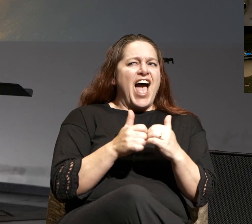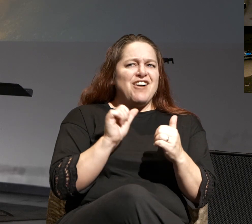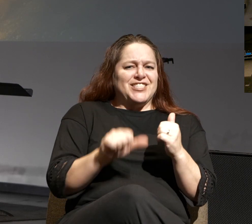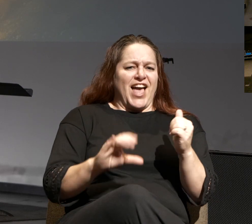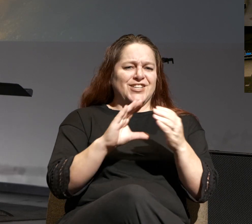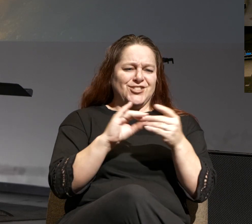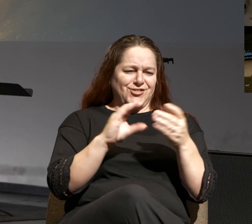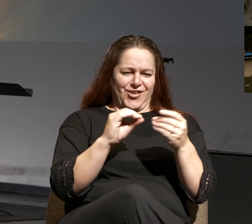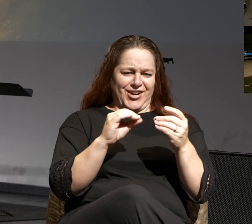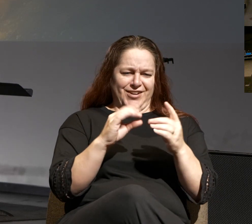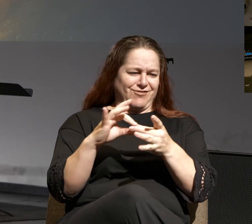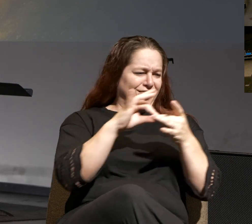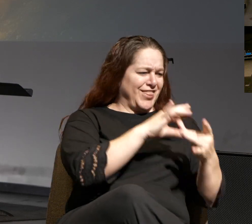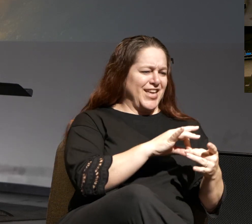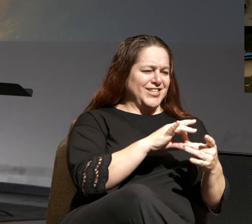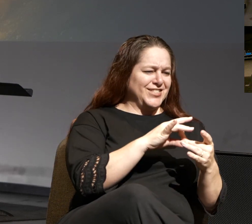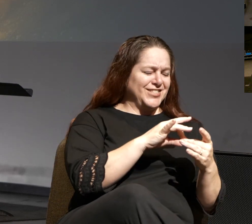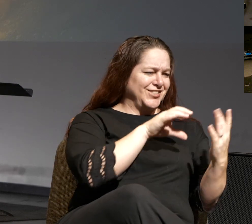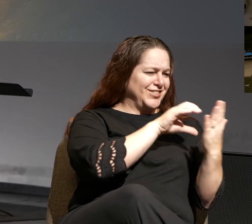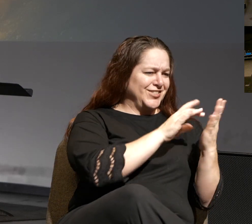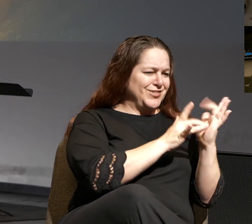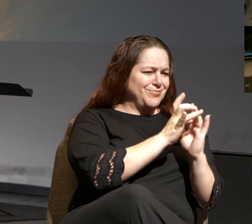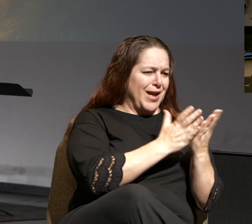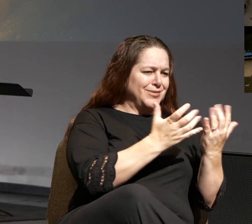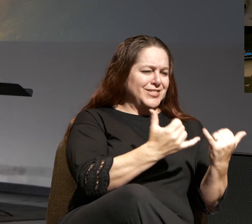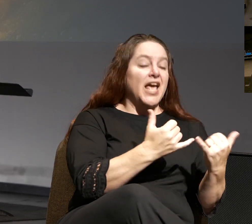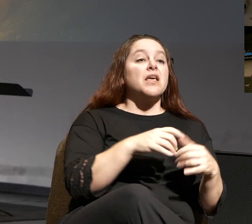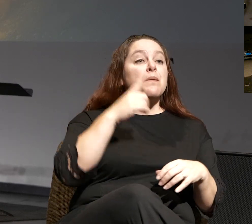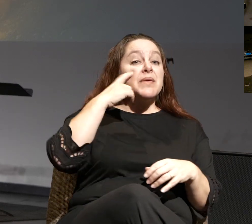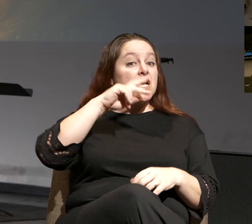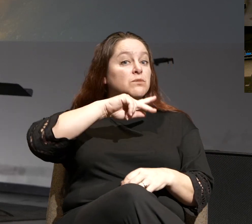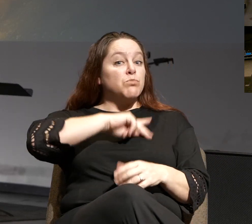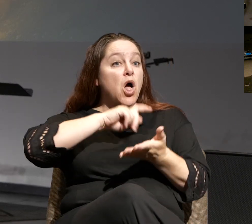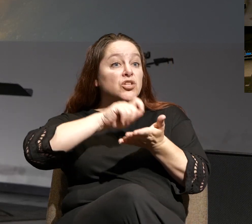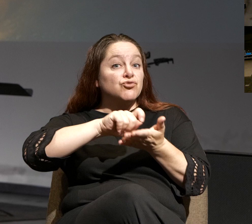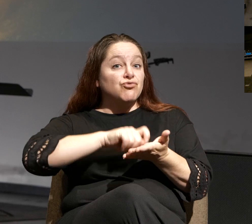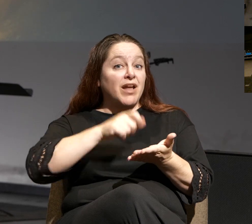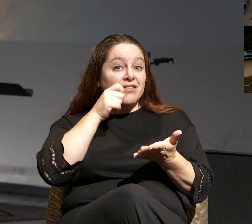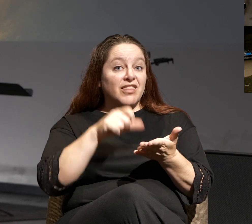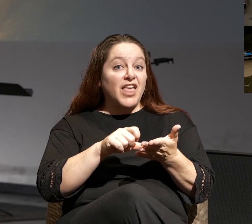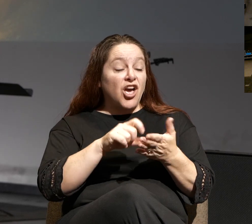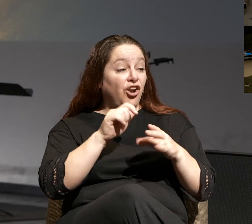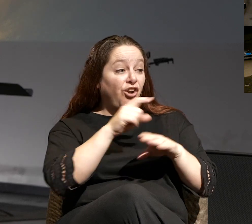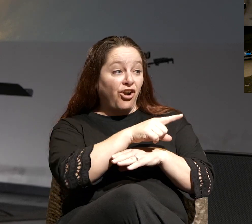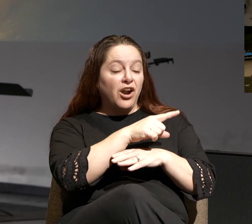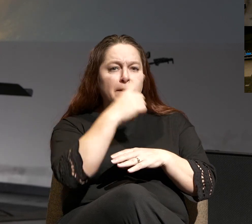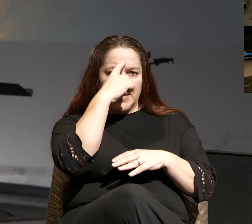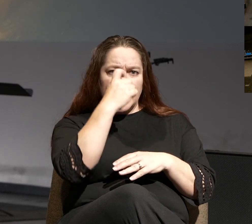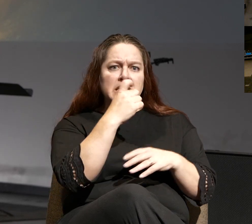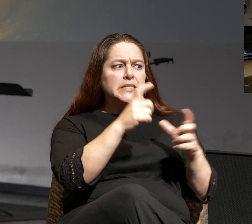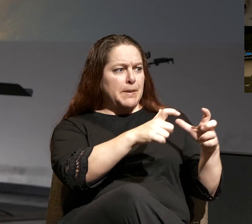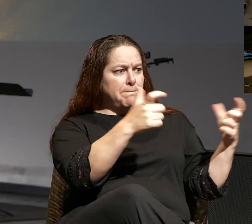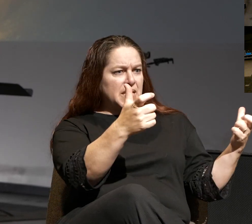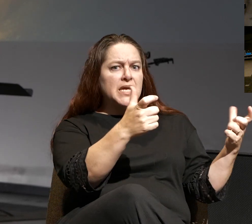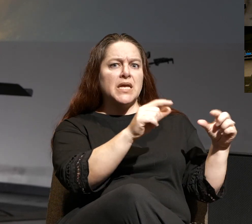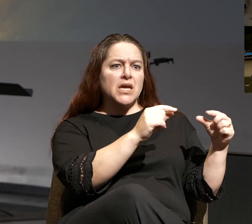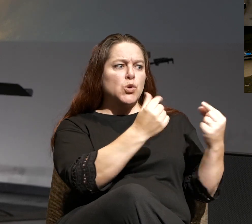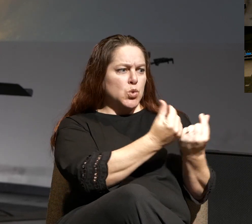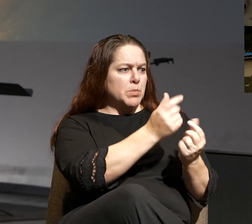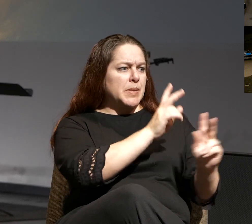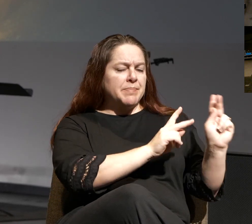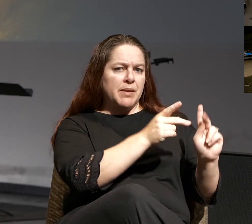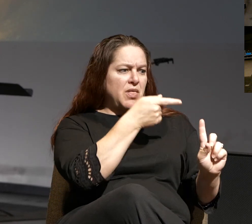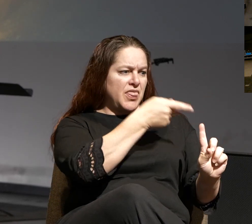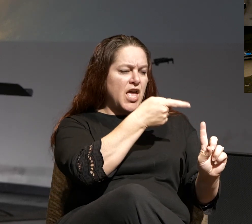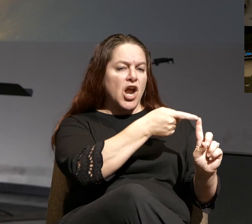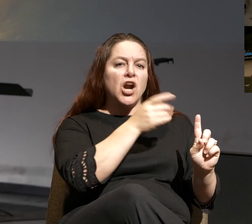I doing telling this story? Well, the whole premise around Paul writing this book of 2 Thessalonians is because there is a large contingent of people that